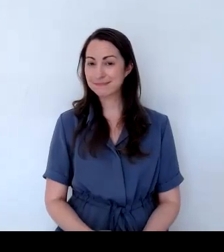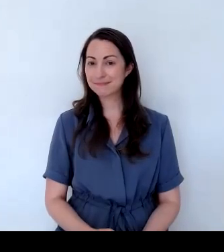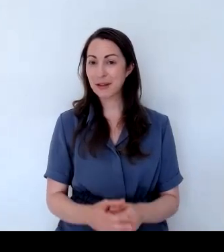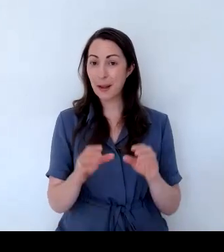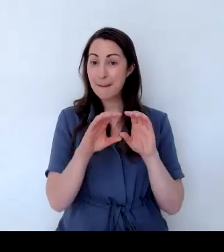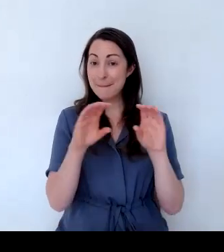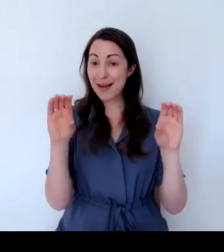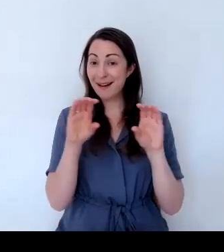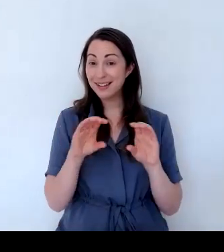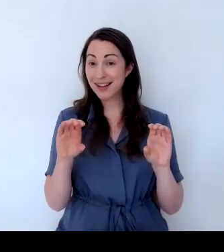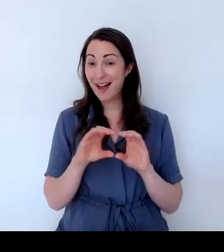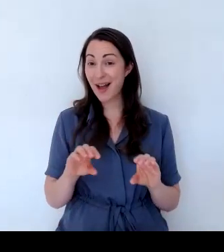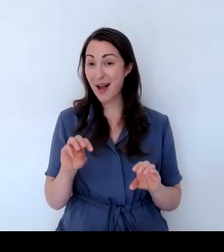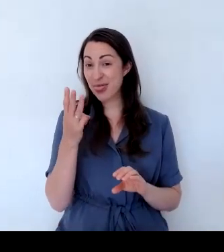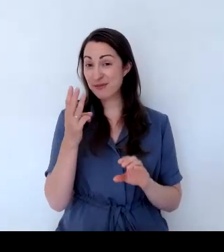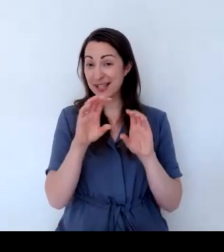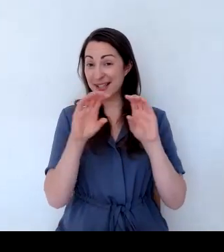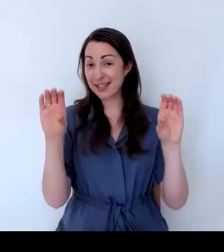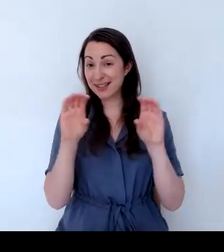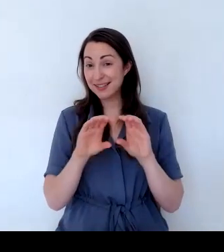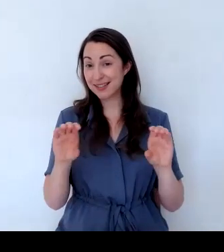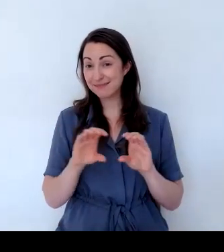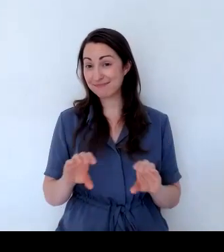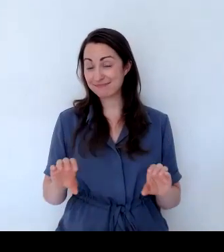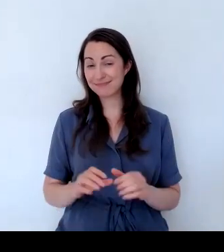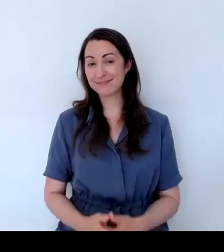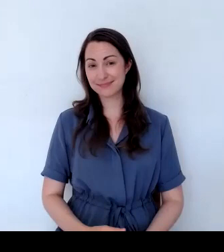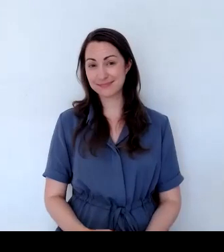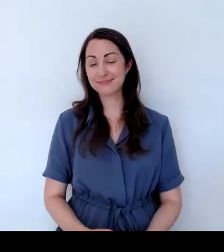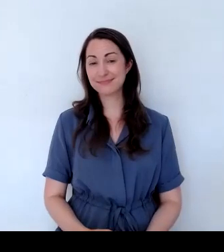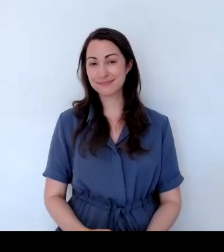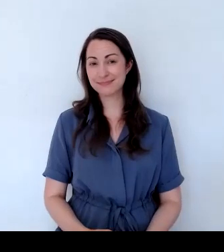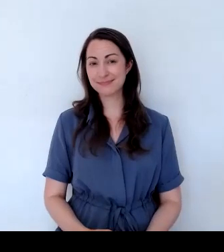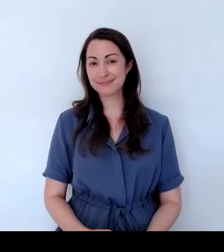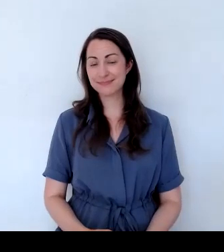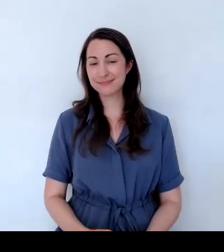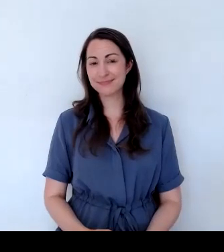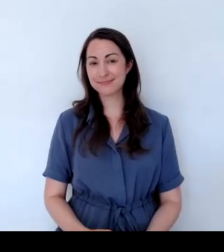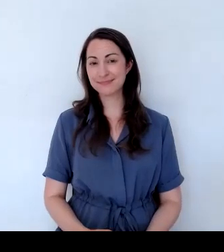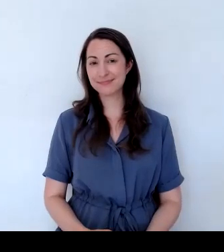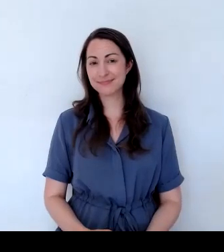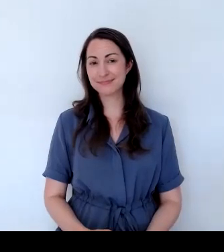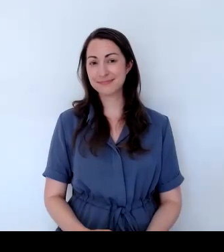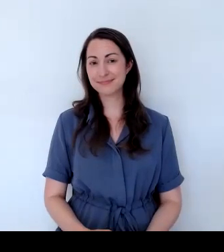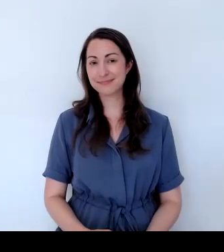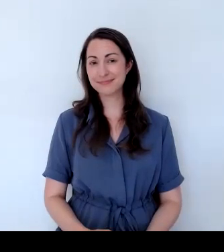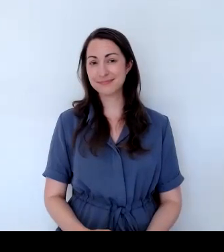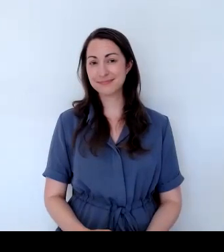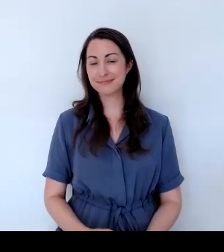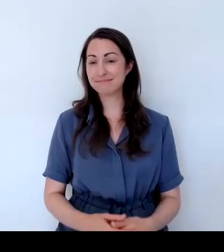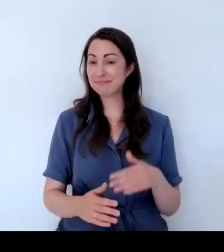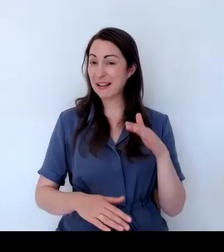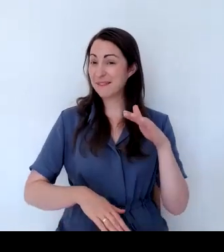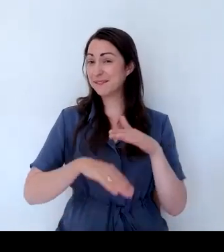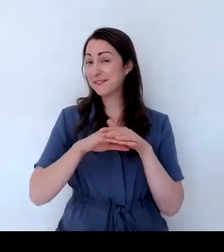completely filled up